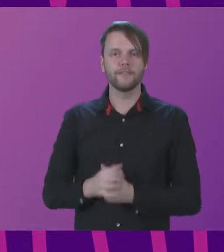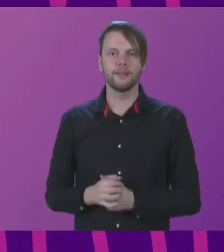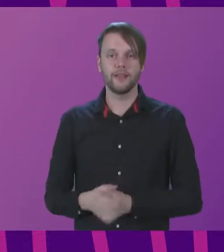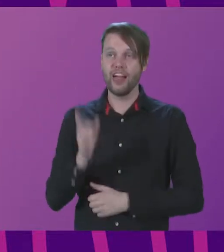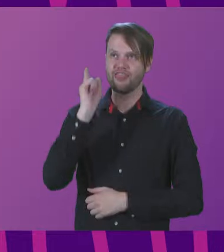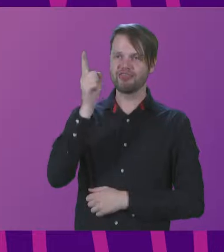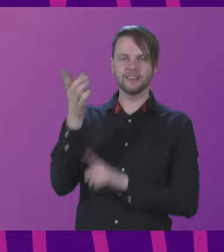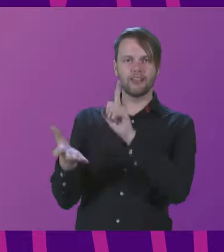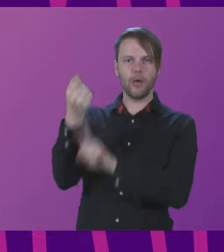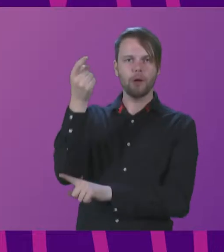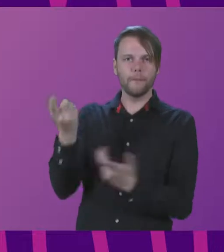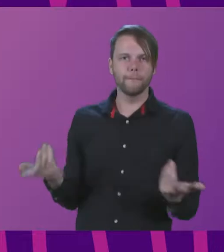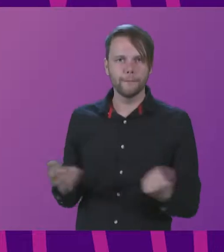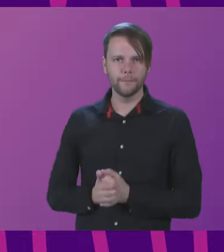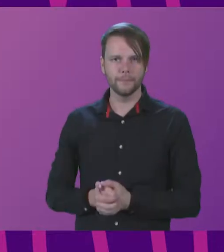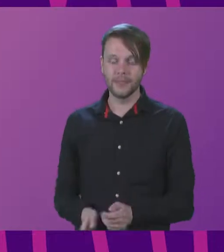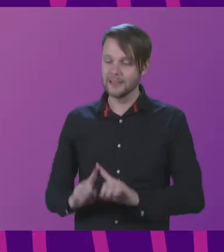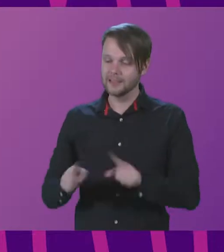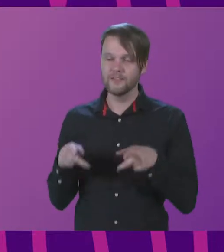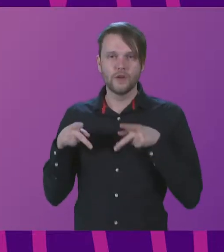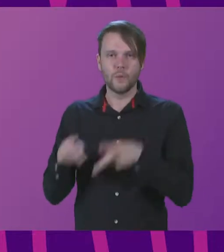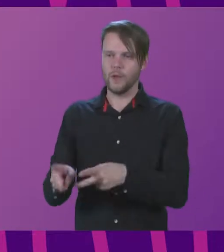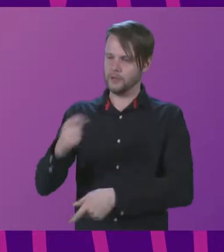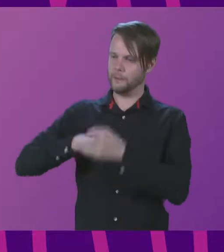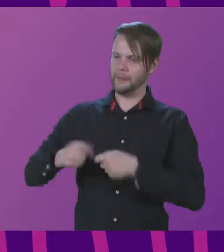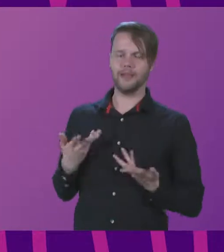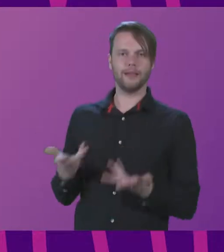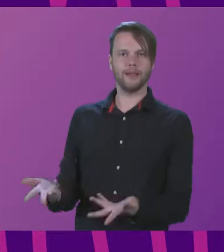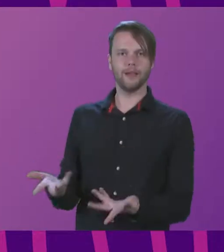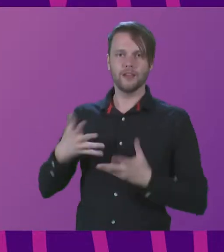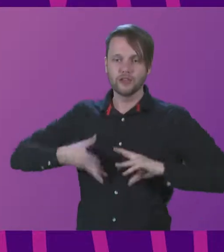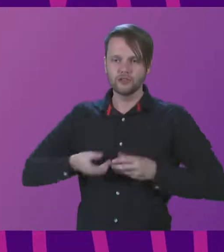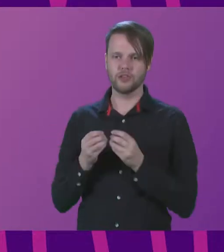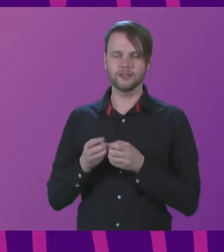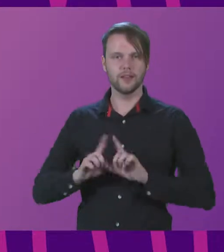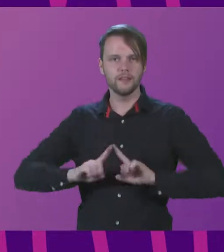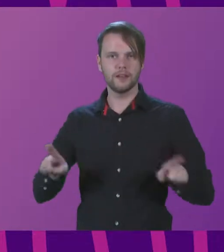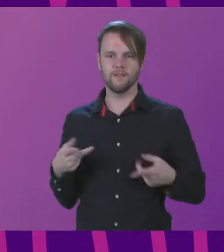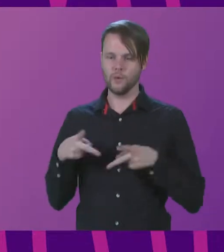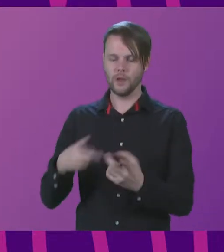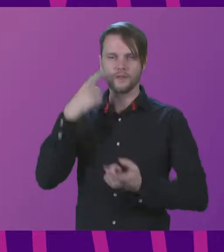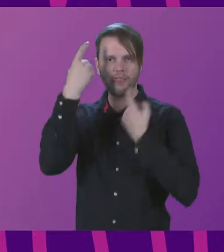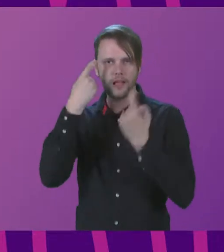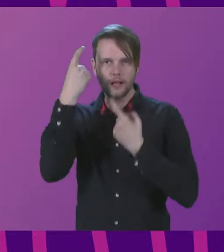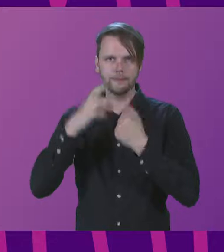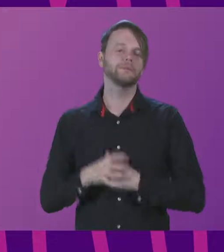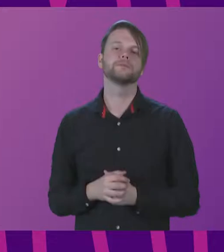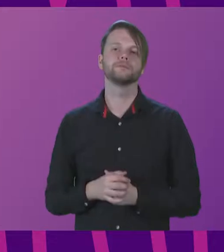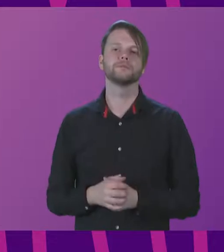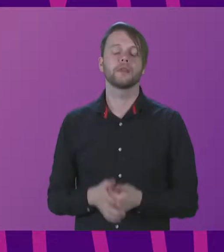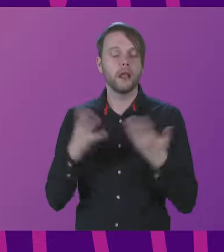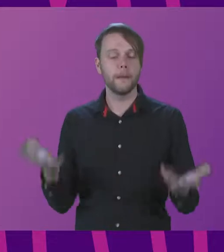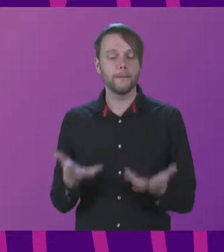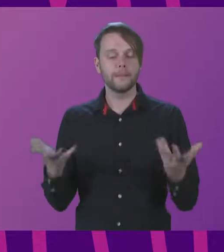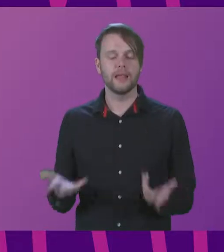is the outcome. A different way of being. A creative and innovative way of thinking. Play